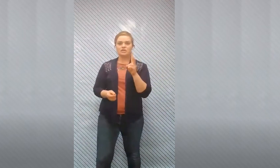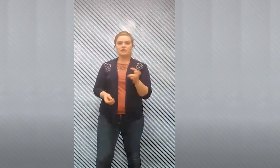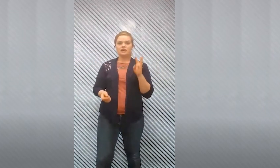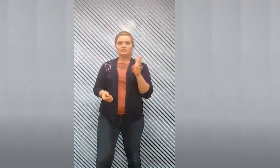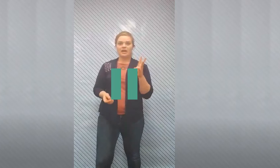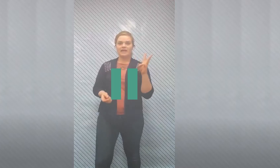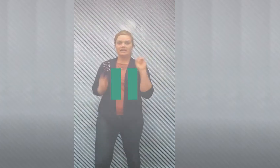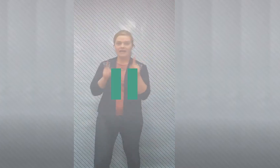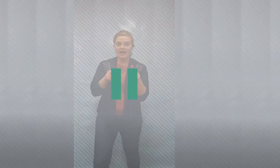three